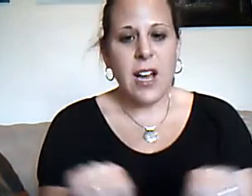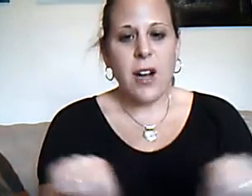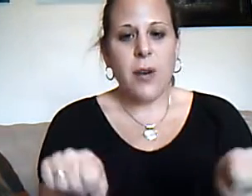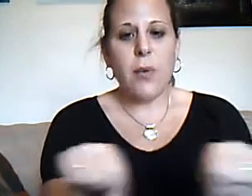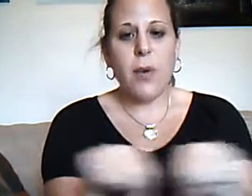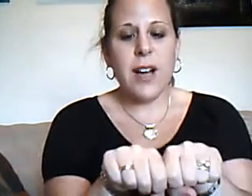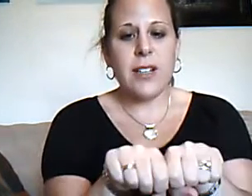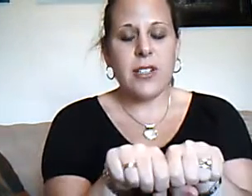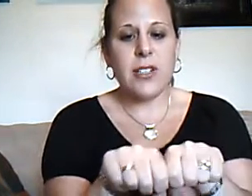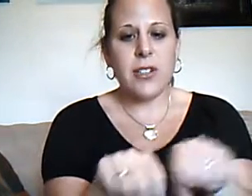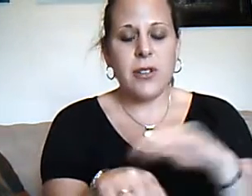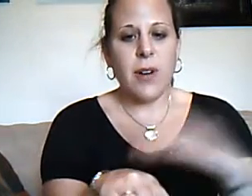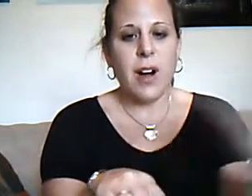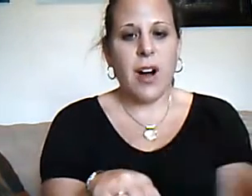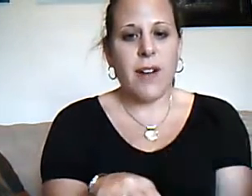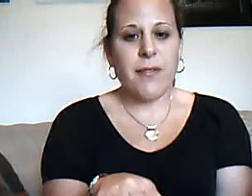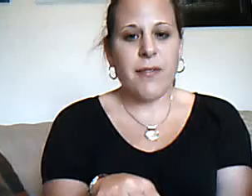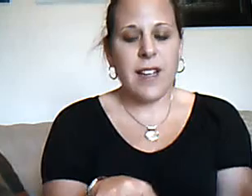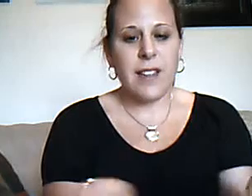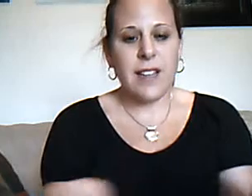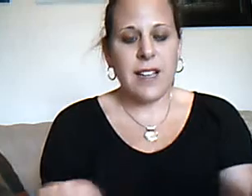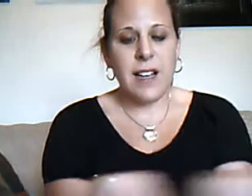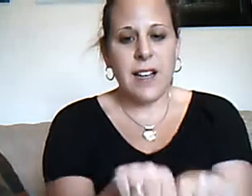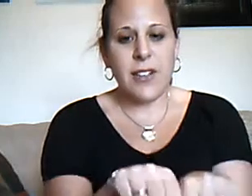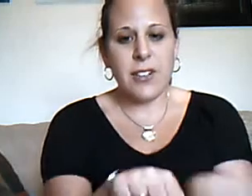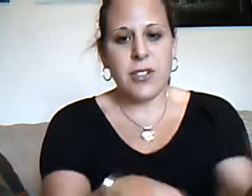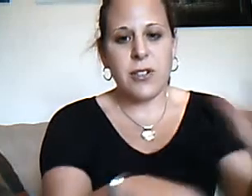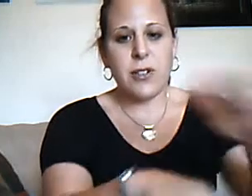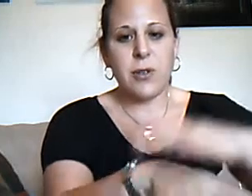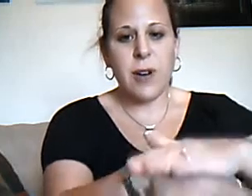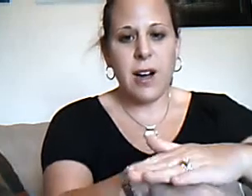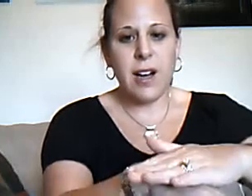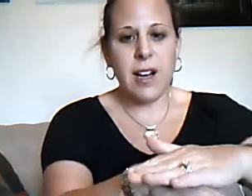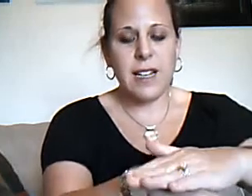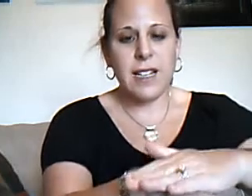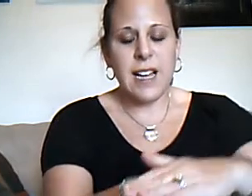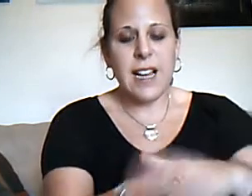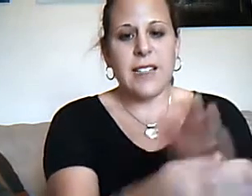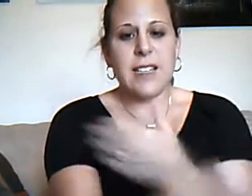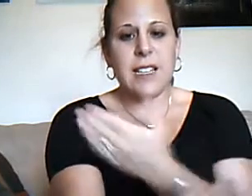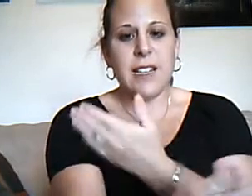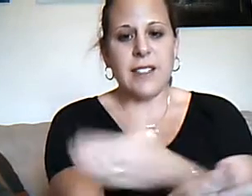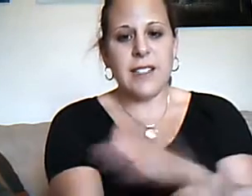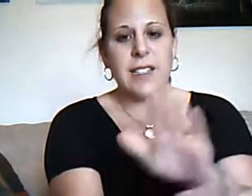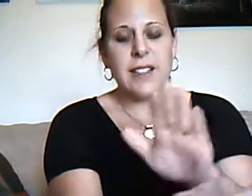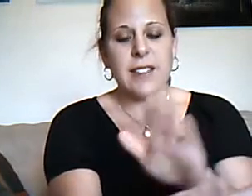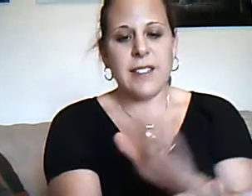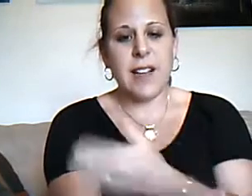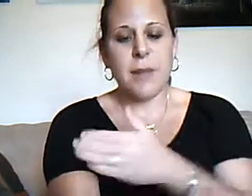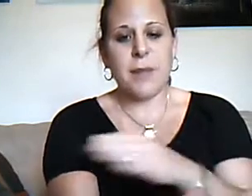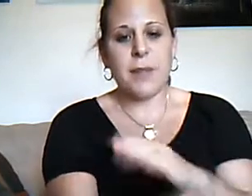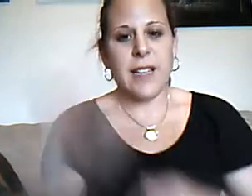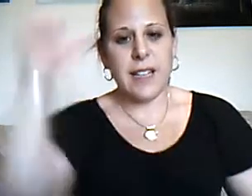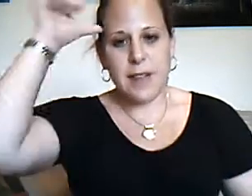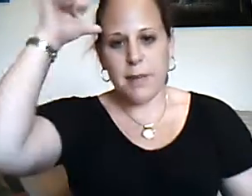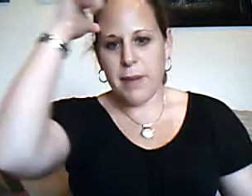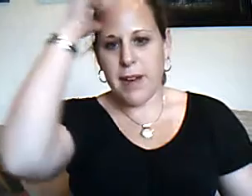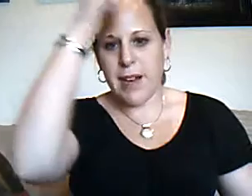One shoe off and the other shoe on. Diddle Diddle Dumpling My